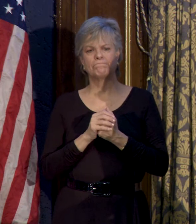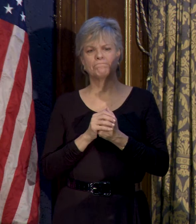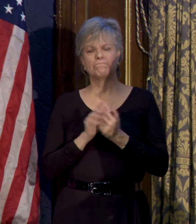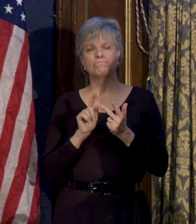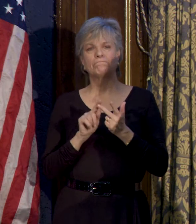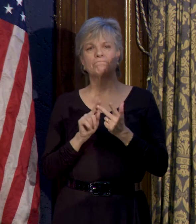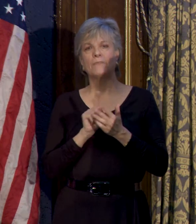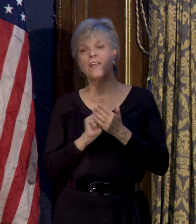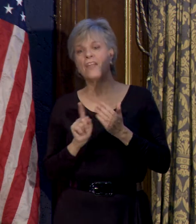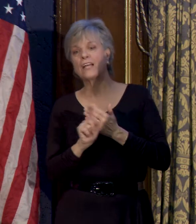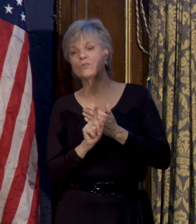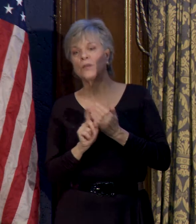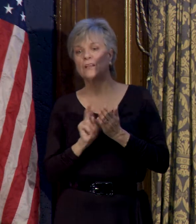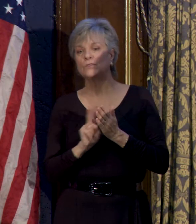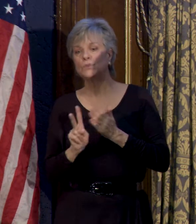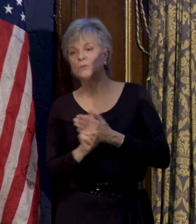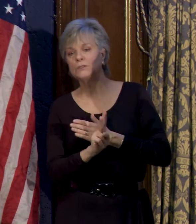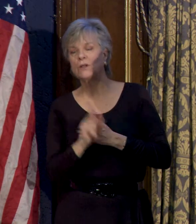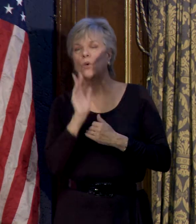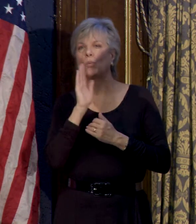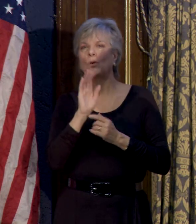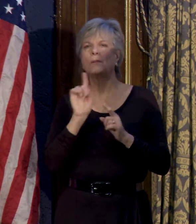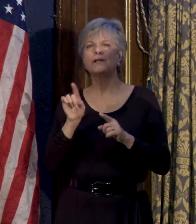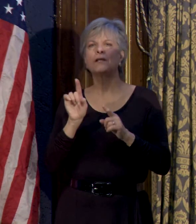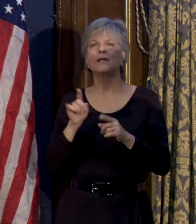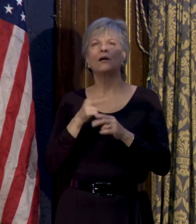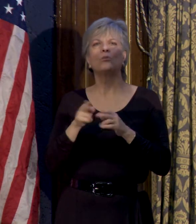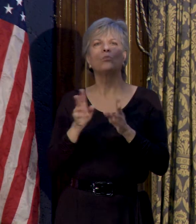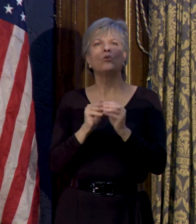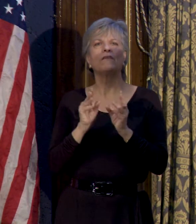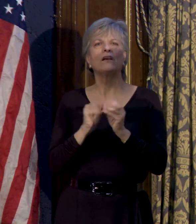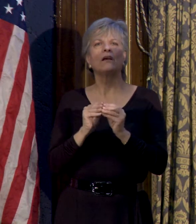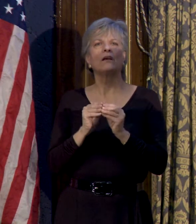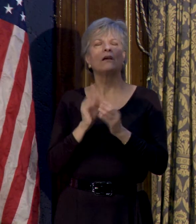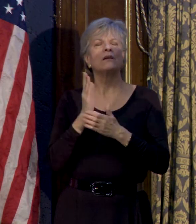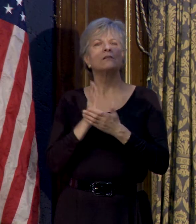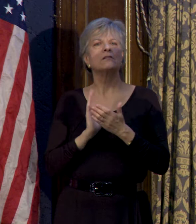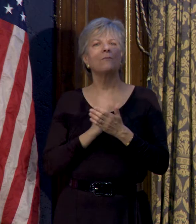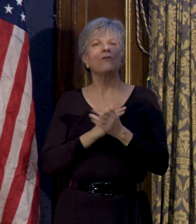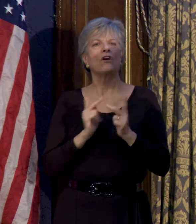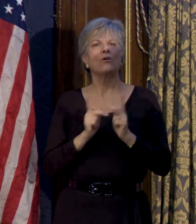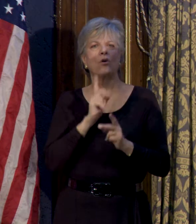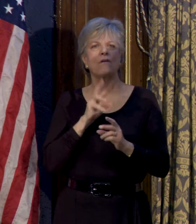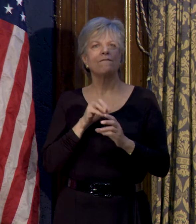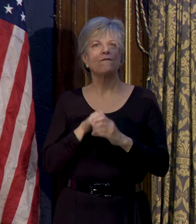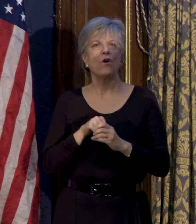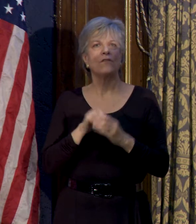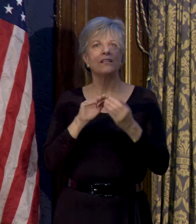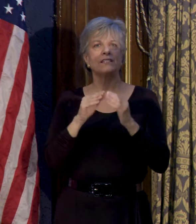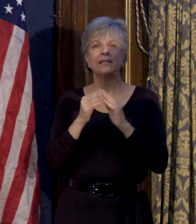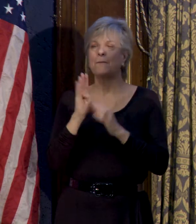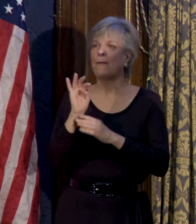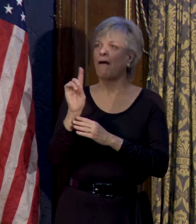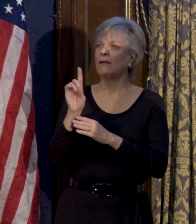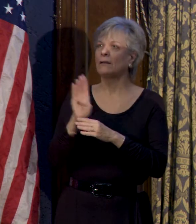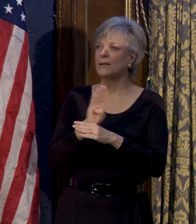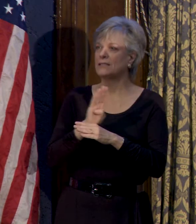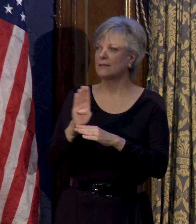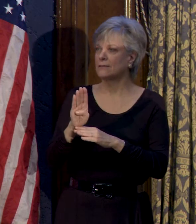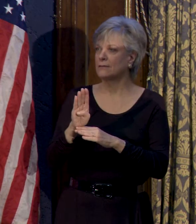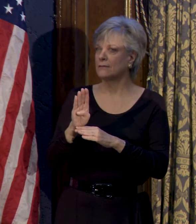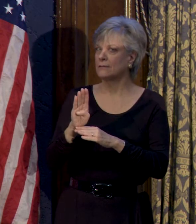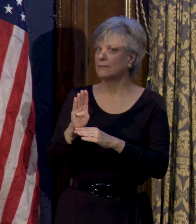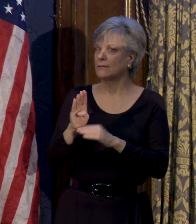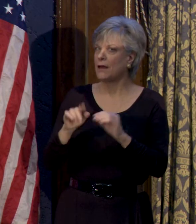In the next week or two, I will be attending a briefing of some of our folks who are involved in the city's bond business about